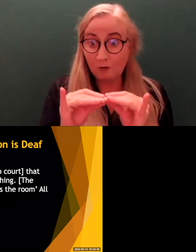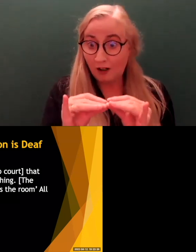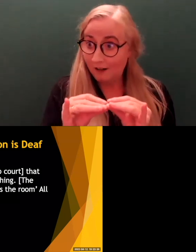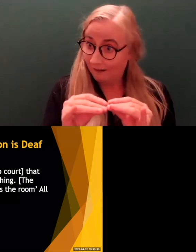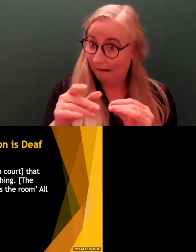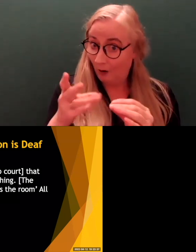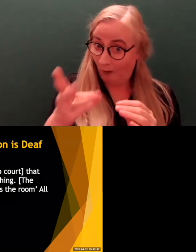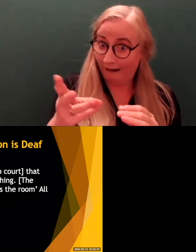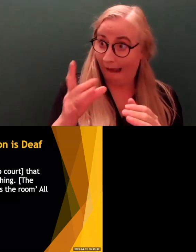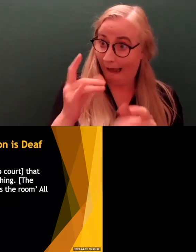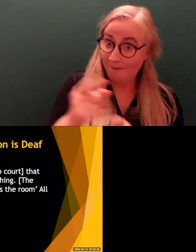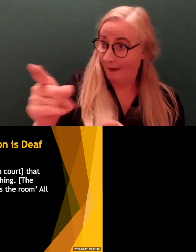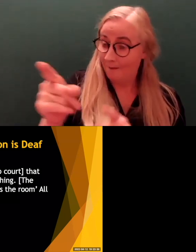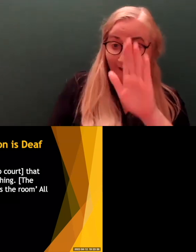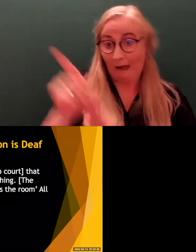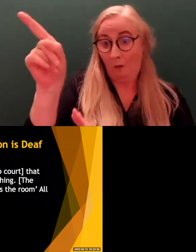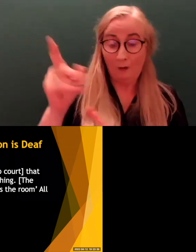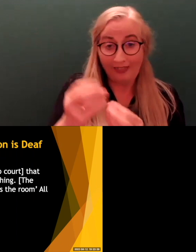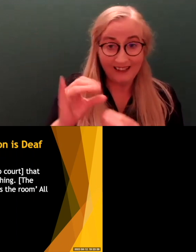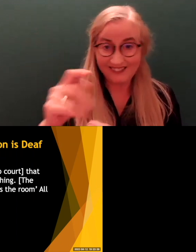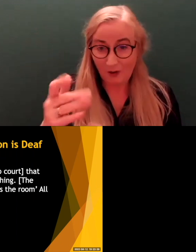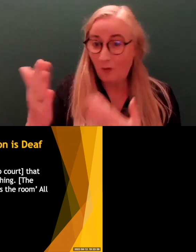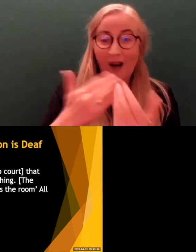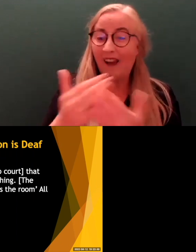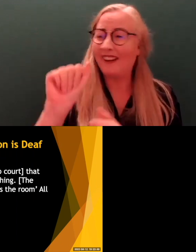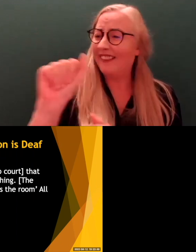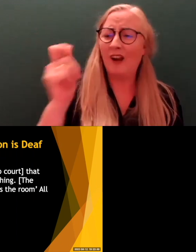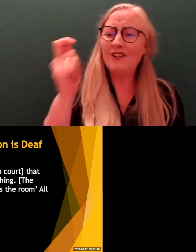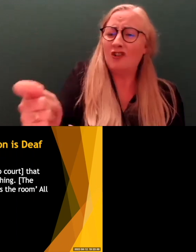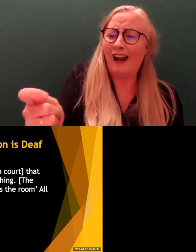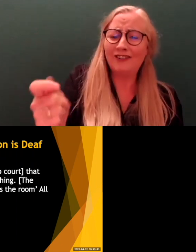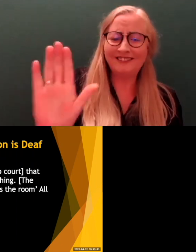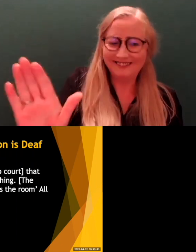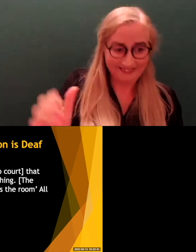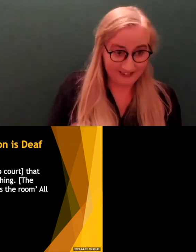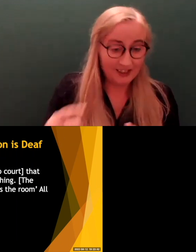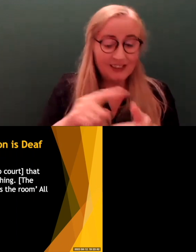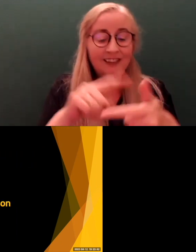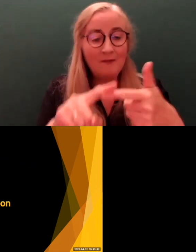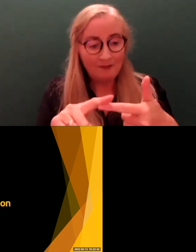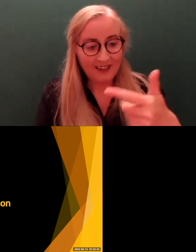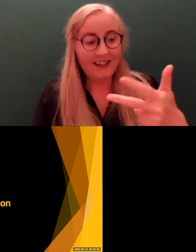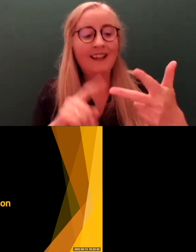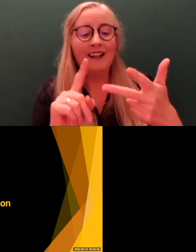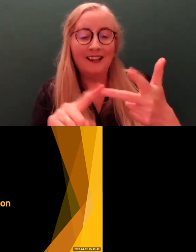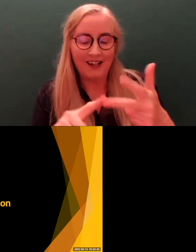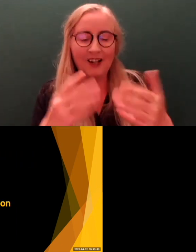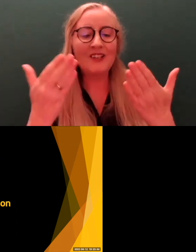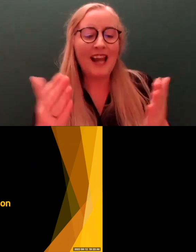with whatever it was that they were being charged with. So let's move on then to the second thing, the pity for